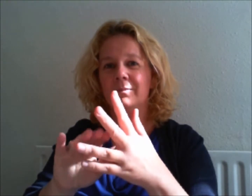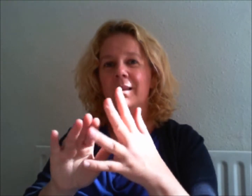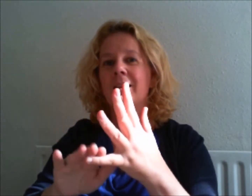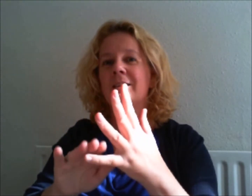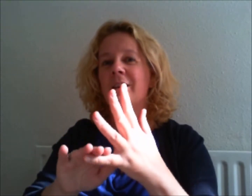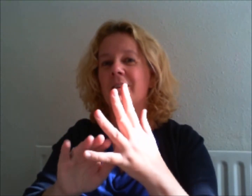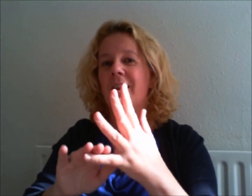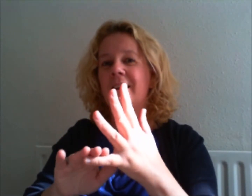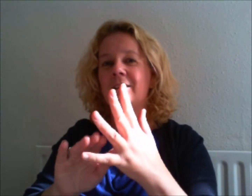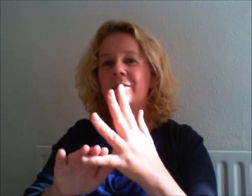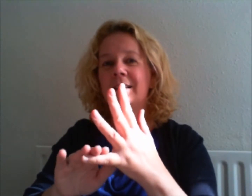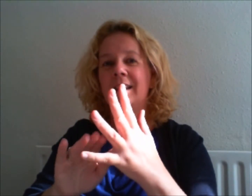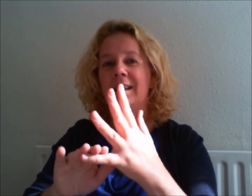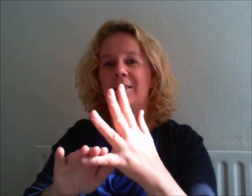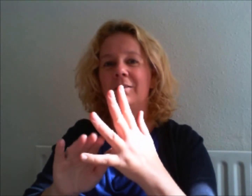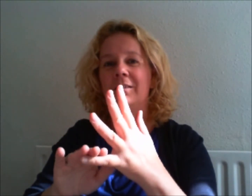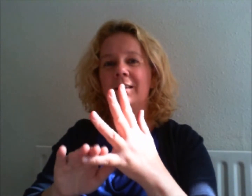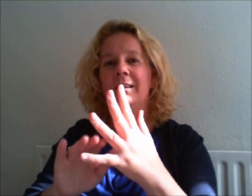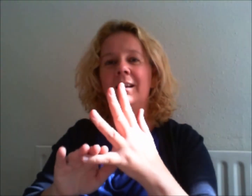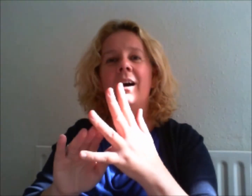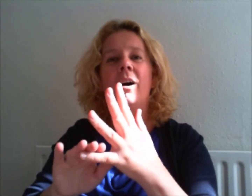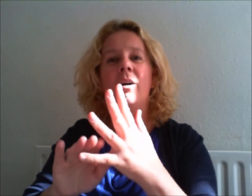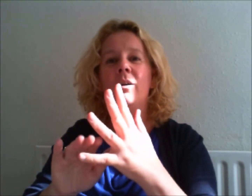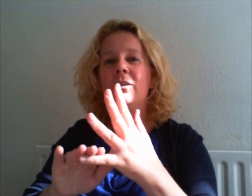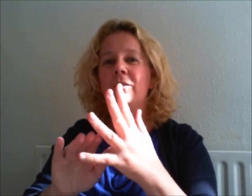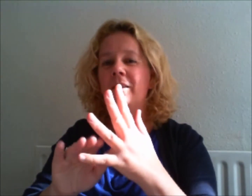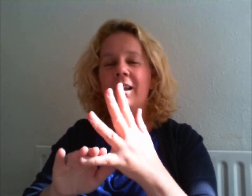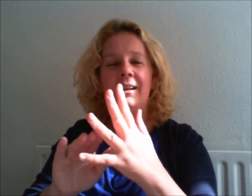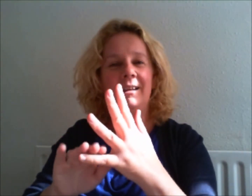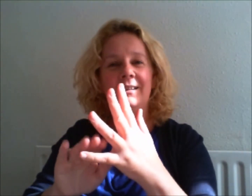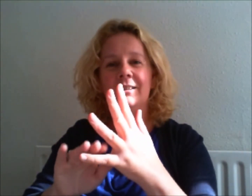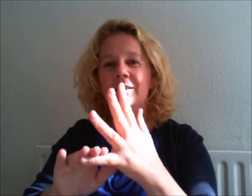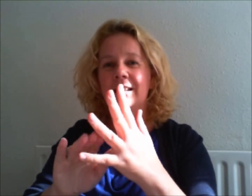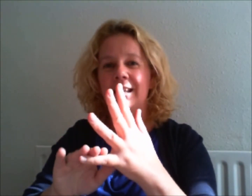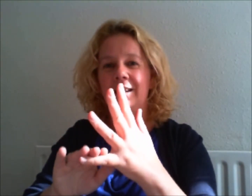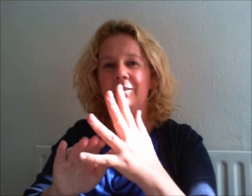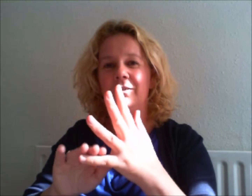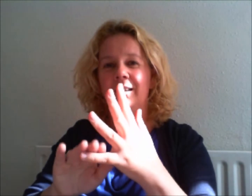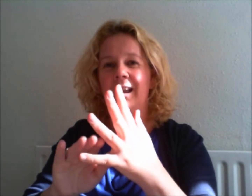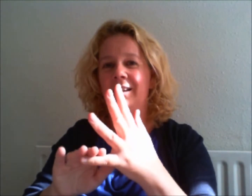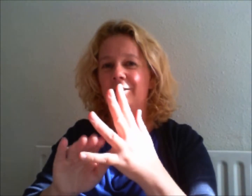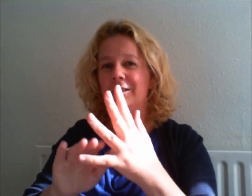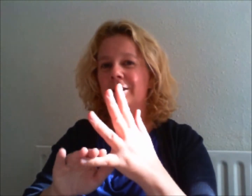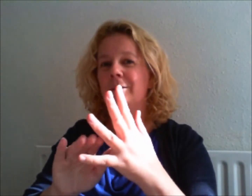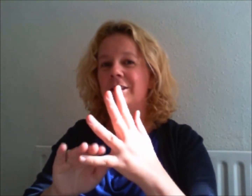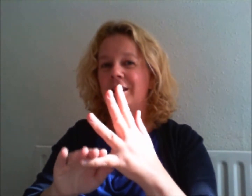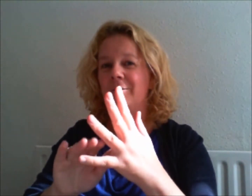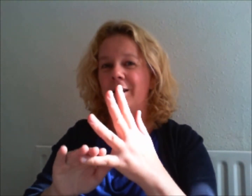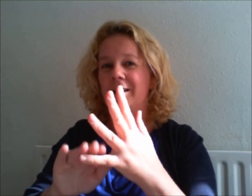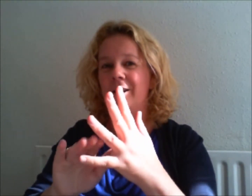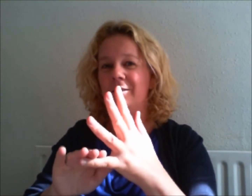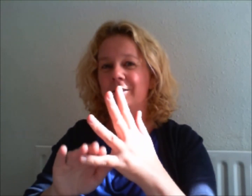So that I can receive. All that I need to receive. In order to achieve my goals.